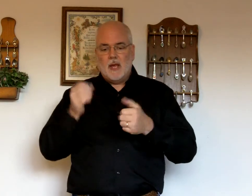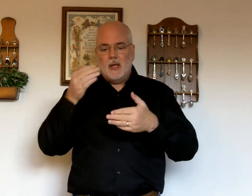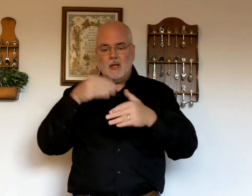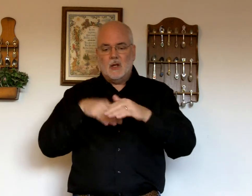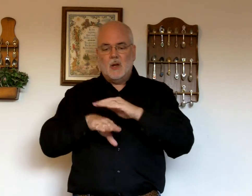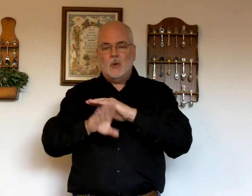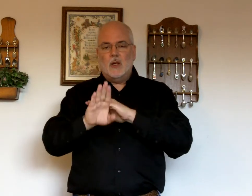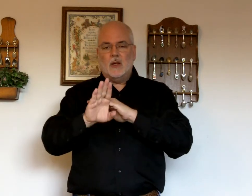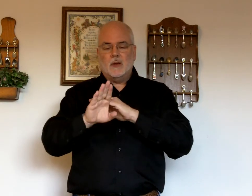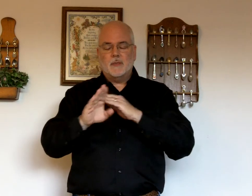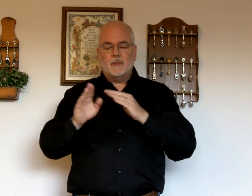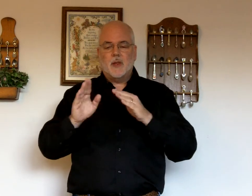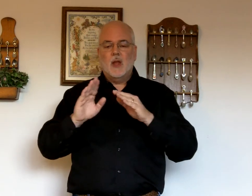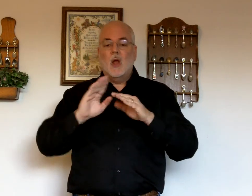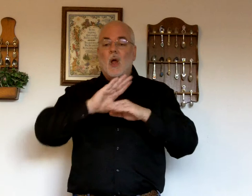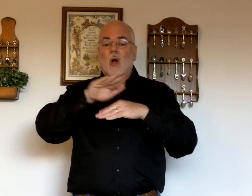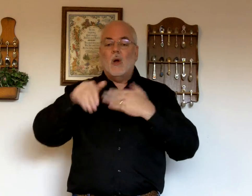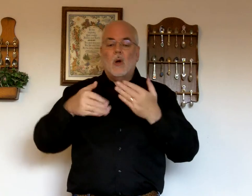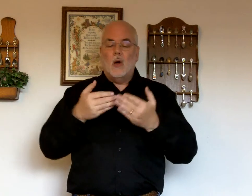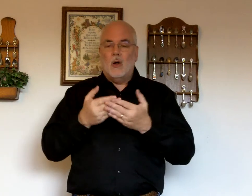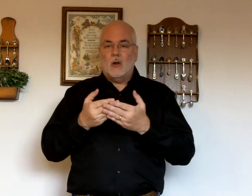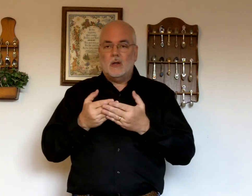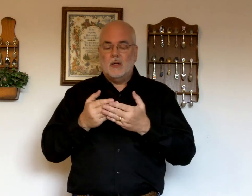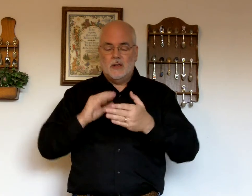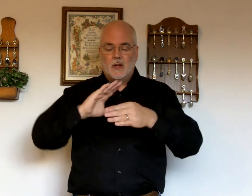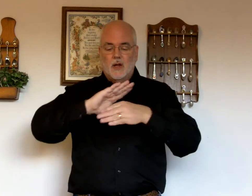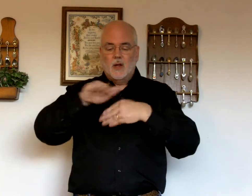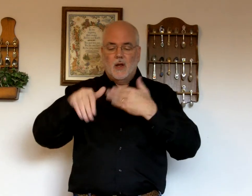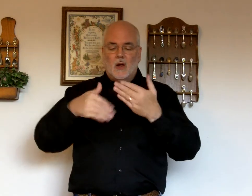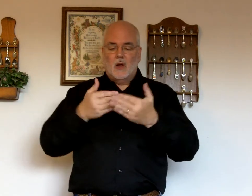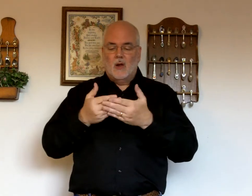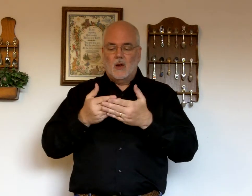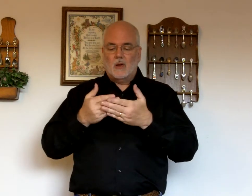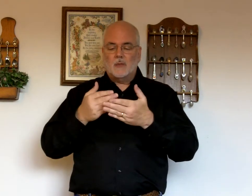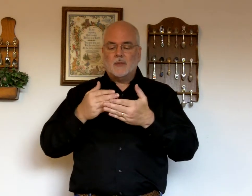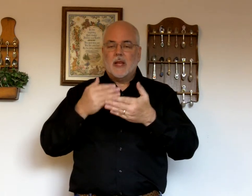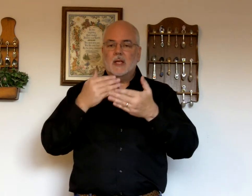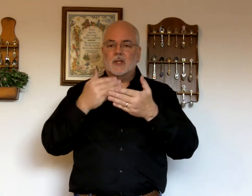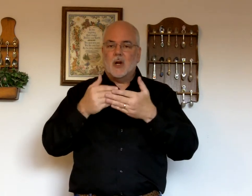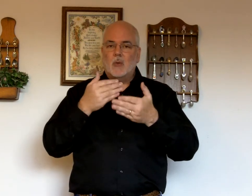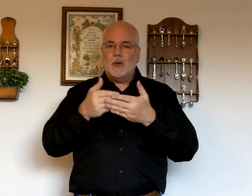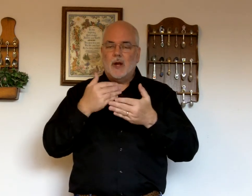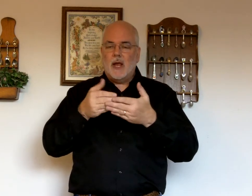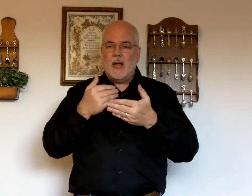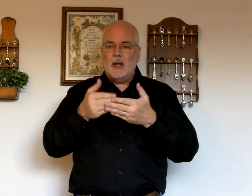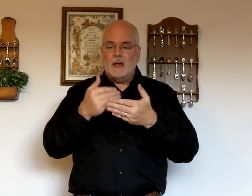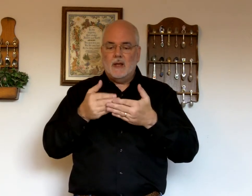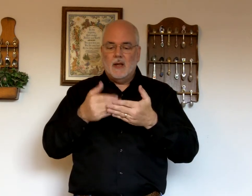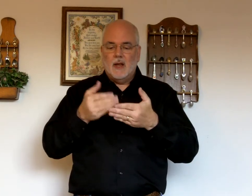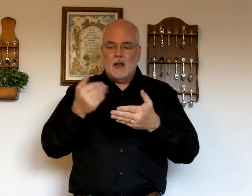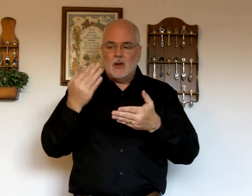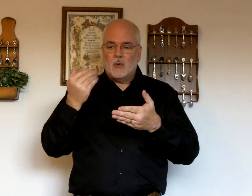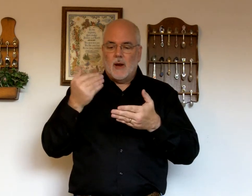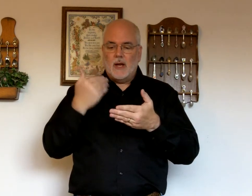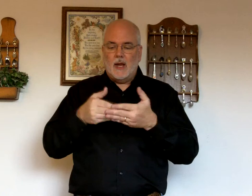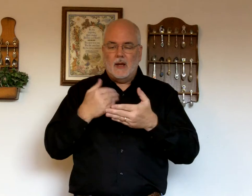go in. All. All. All. Start with your hand, your right hand,